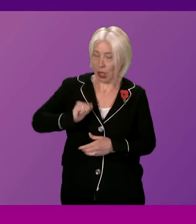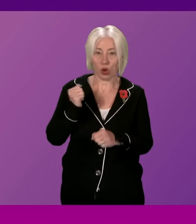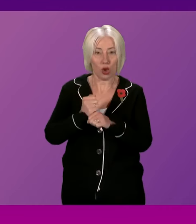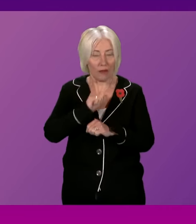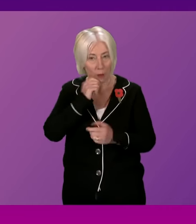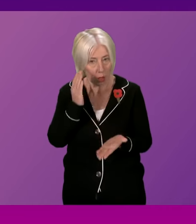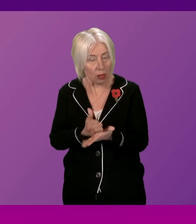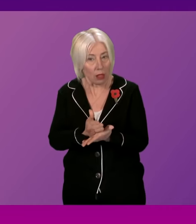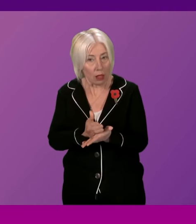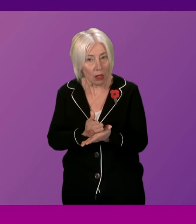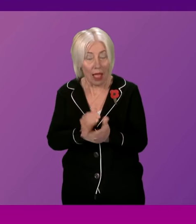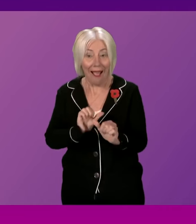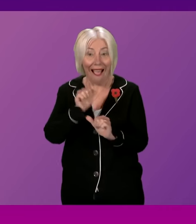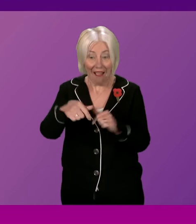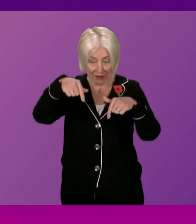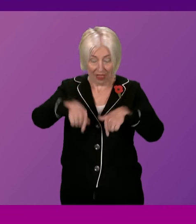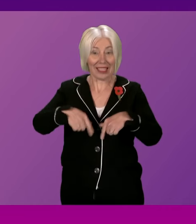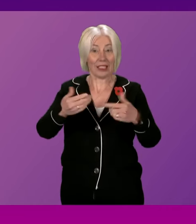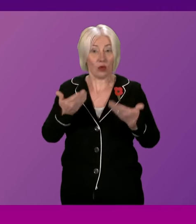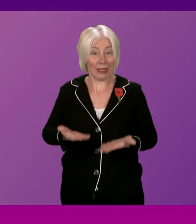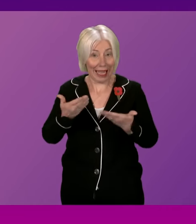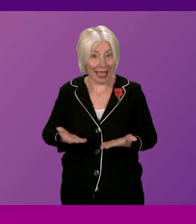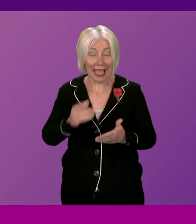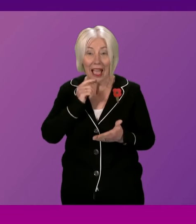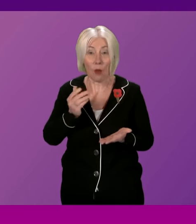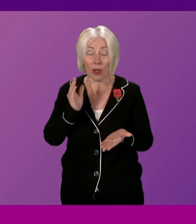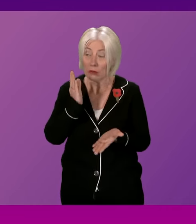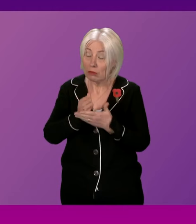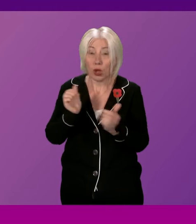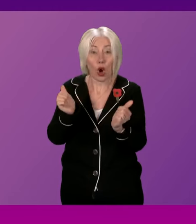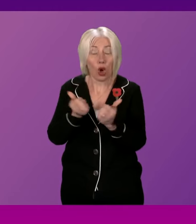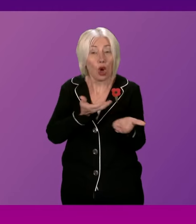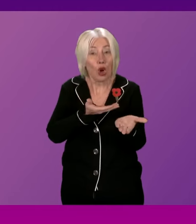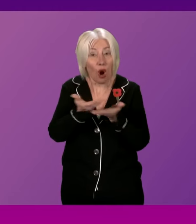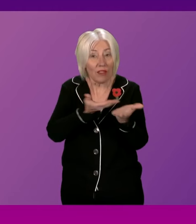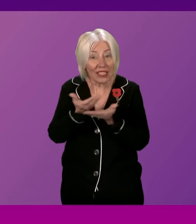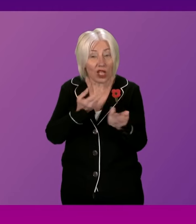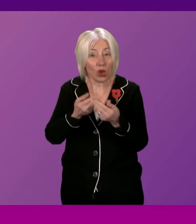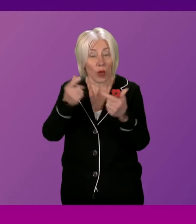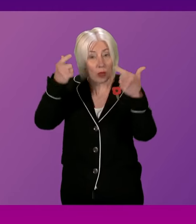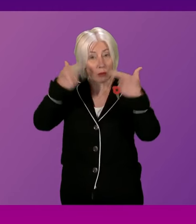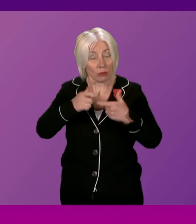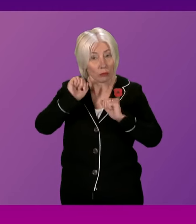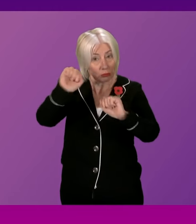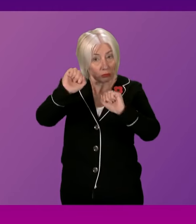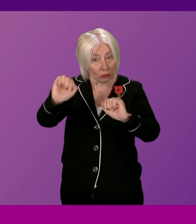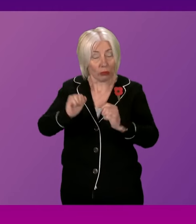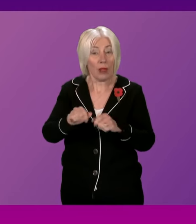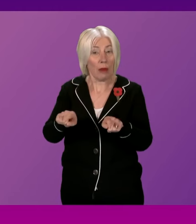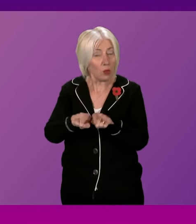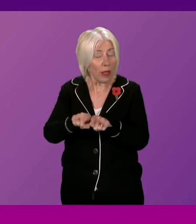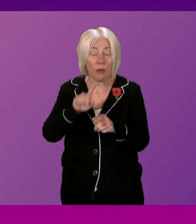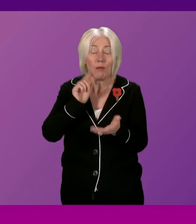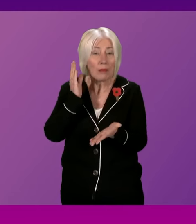more than happy, after this exchange of First Minister's questions, to have the appropriate conversations with the law officers. But, of course, we have to